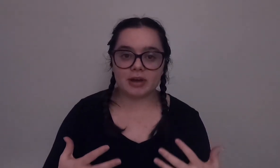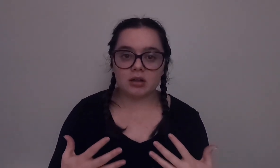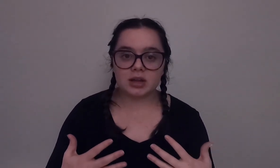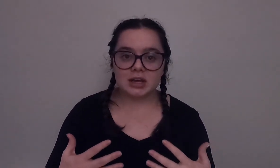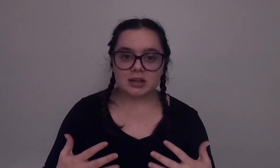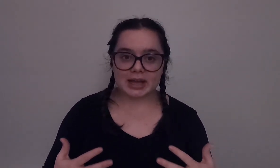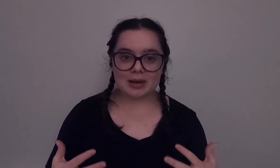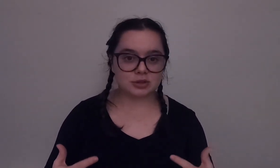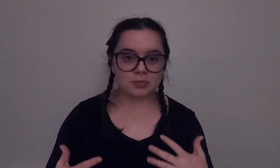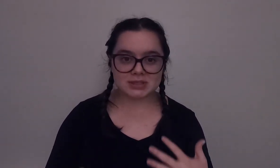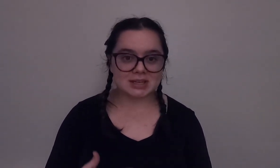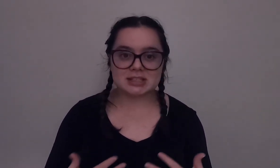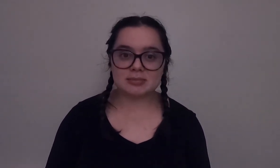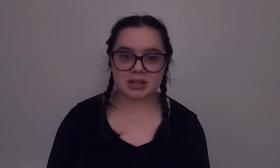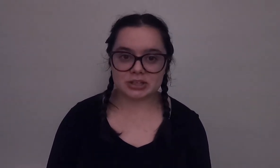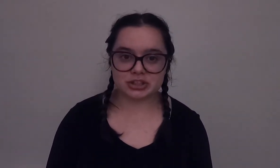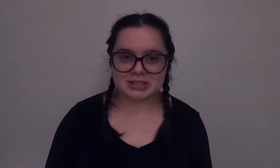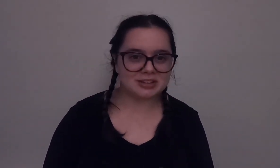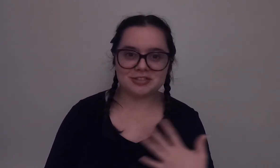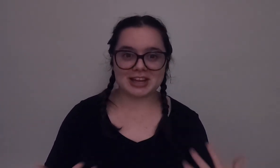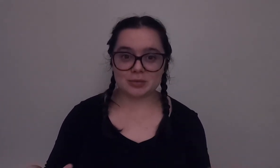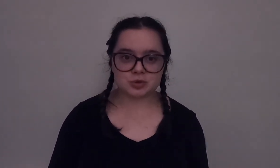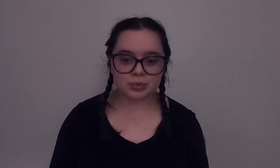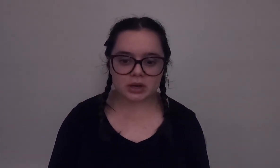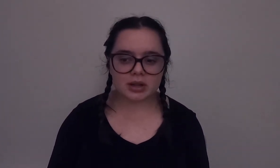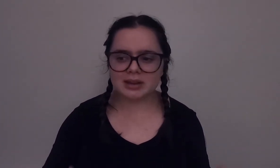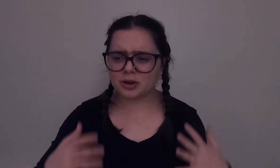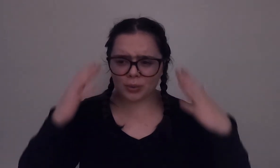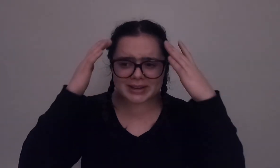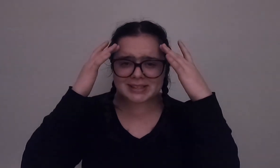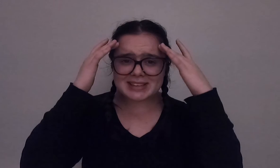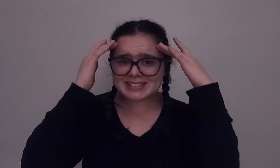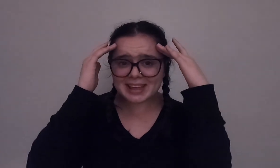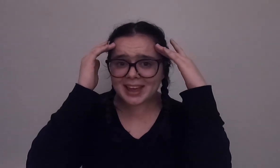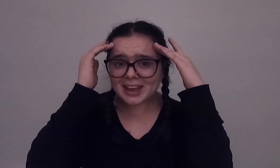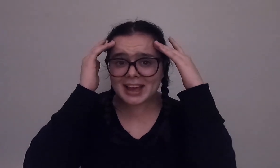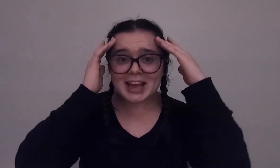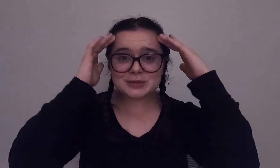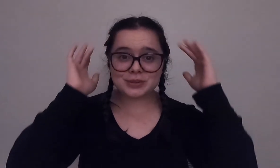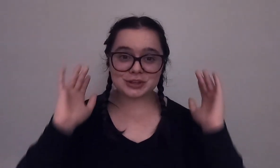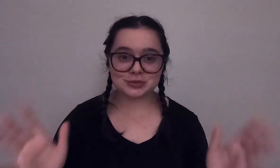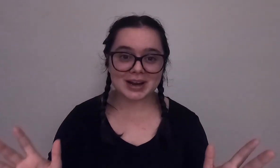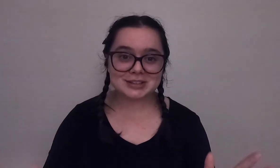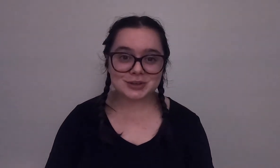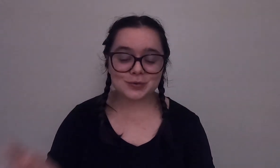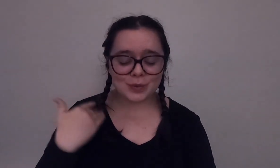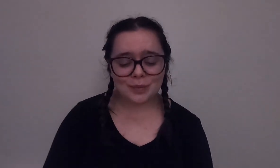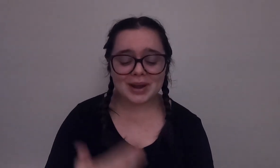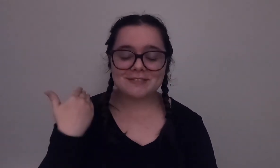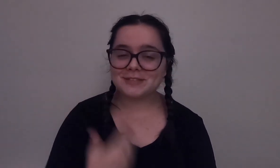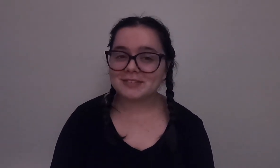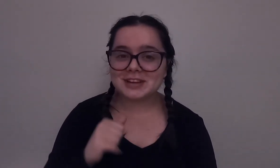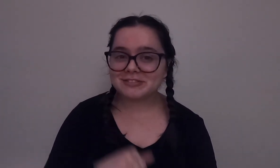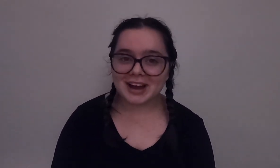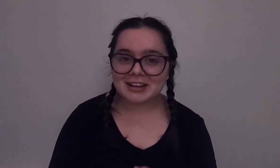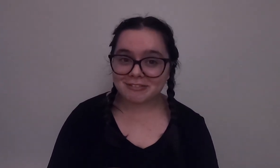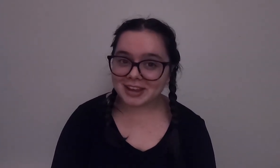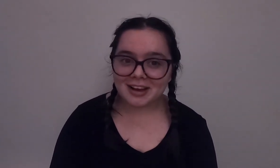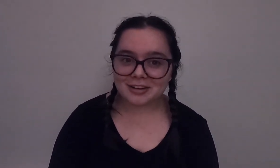felt like I was almost in a simulation it didn't feel like it was real and the craziest thing is with the dry suit we went 55 feet under